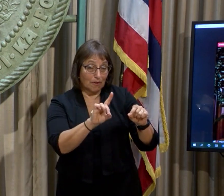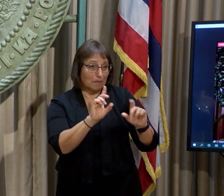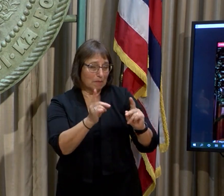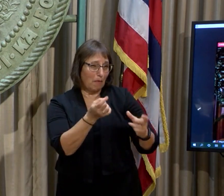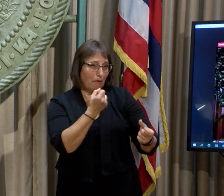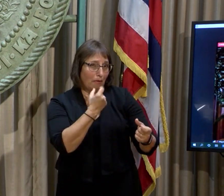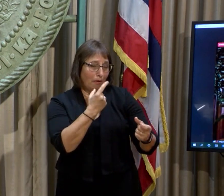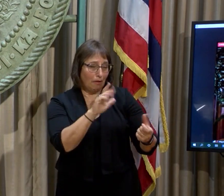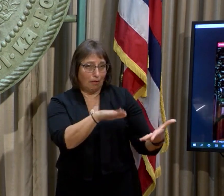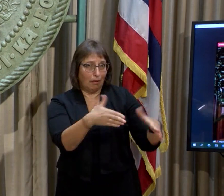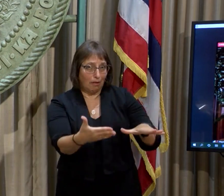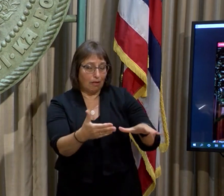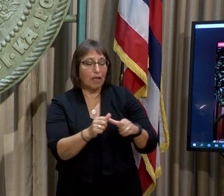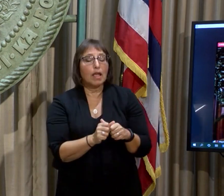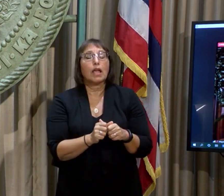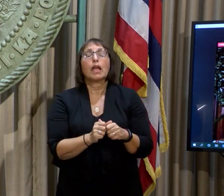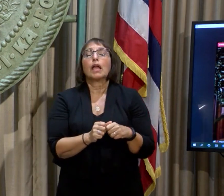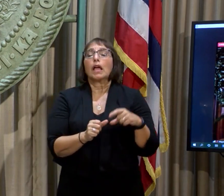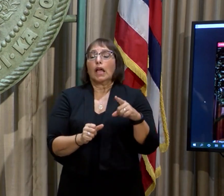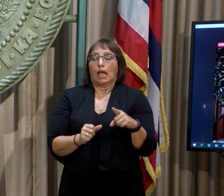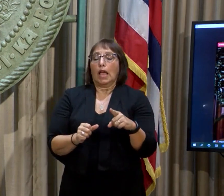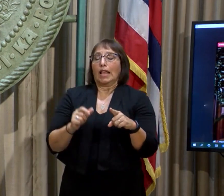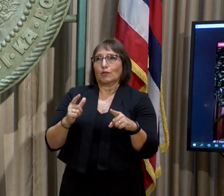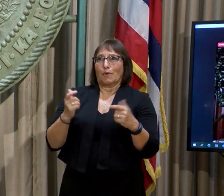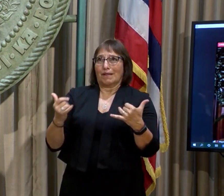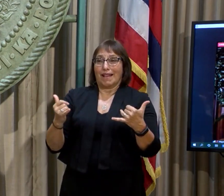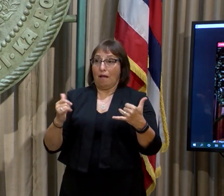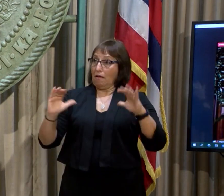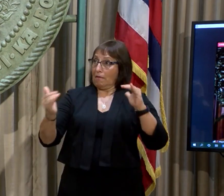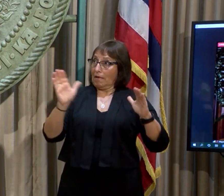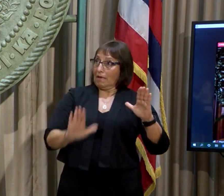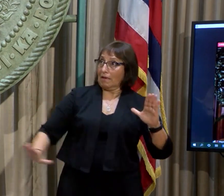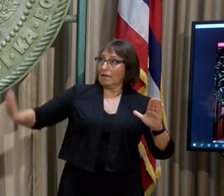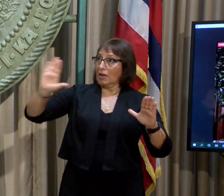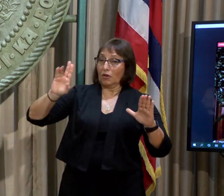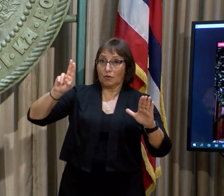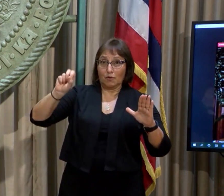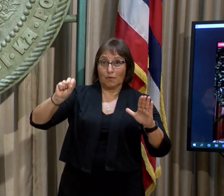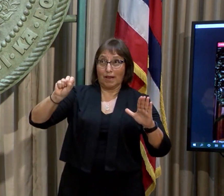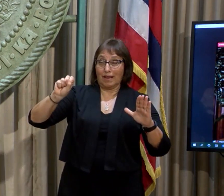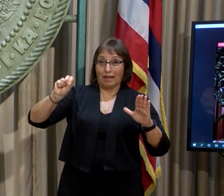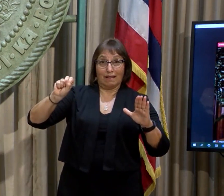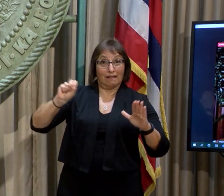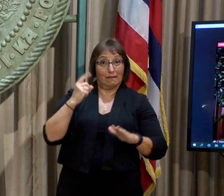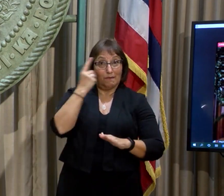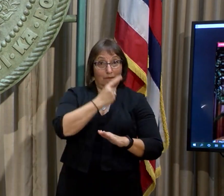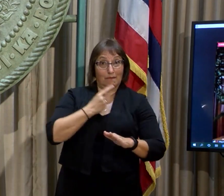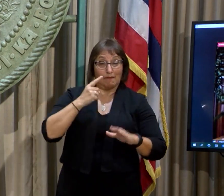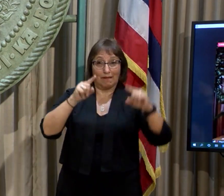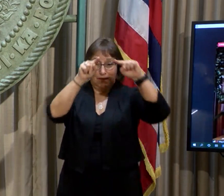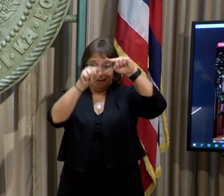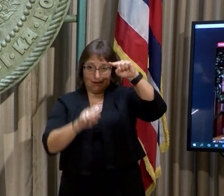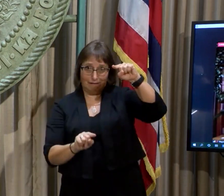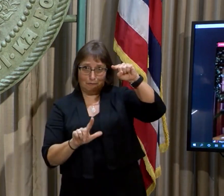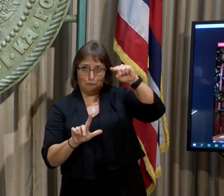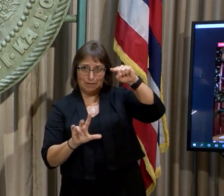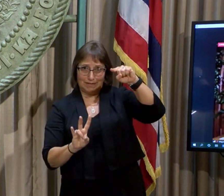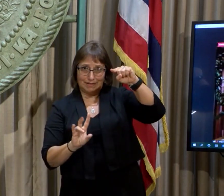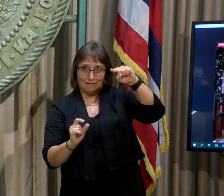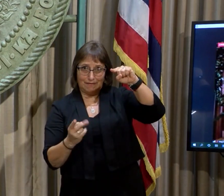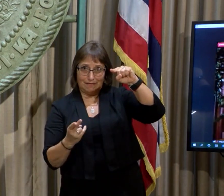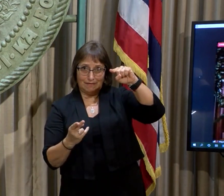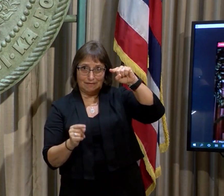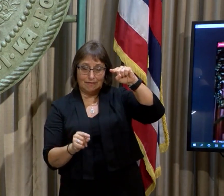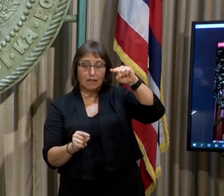and currently ranks Hawaii 37th in the nation in drug overdose deaths. These numbers